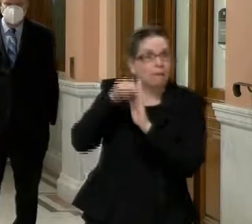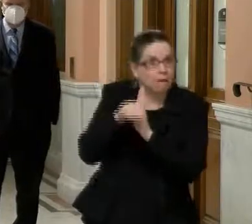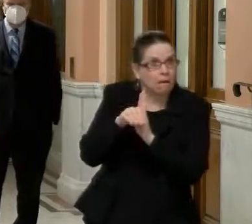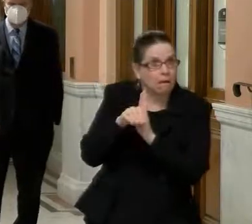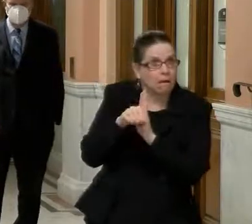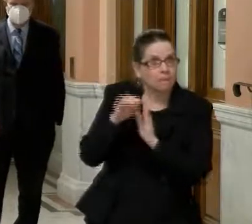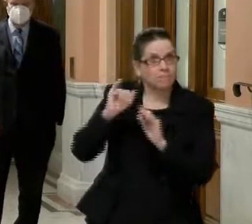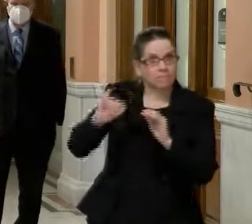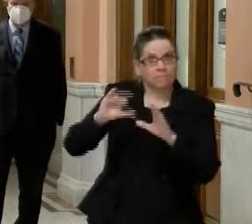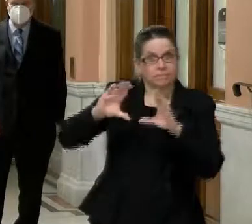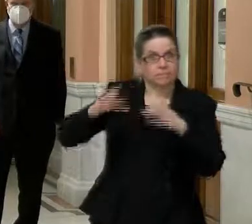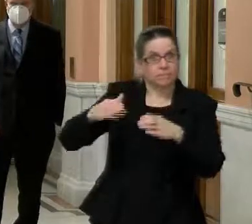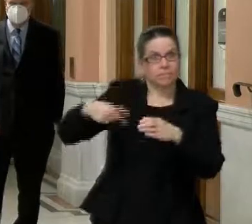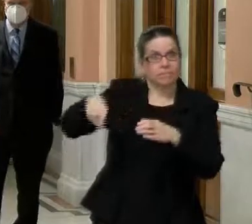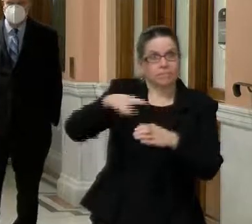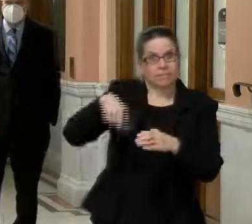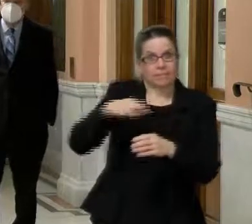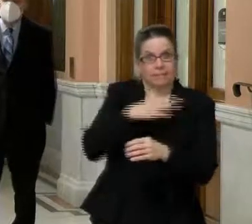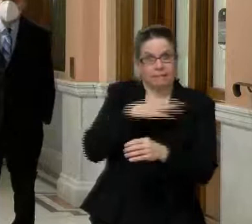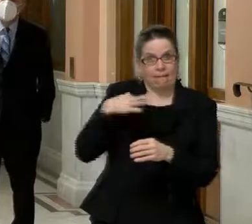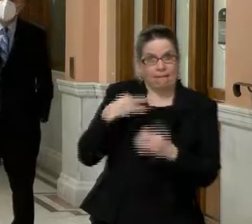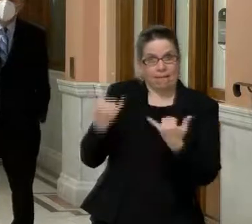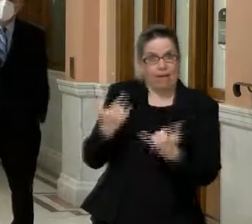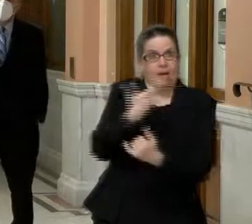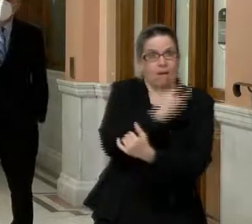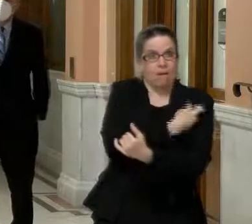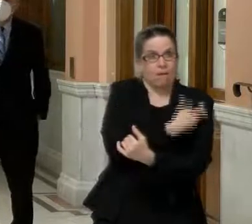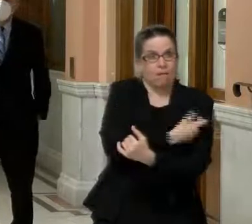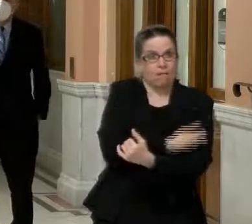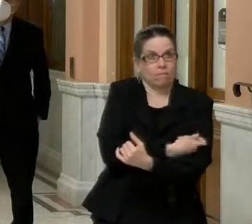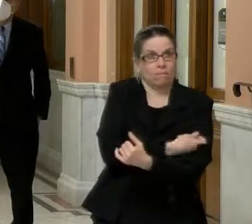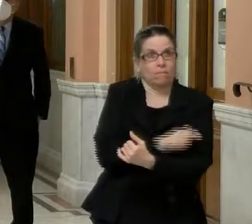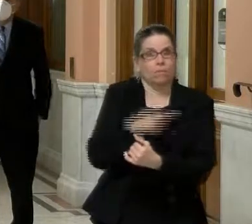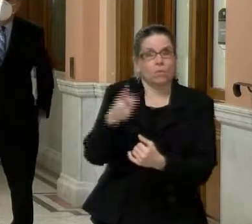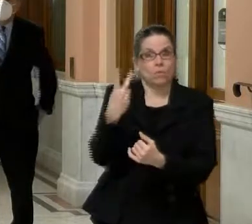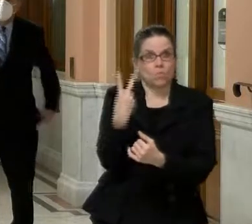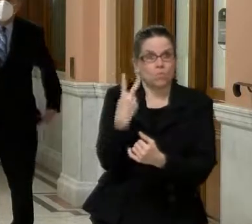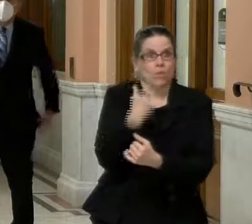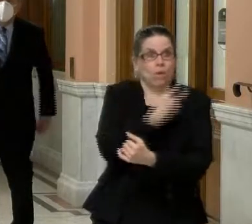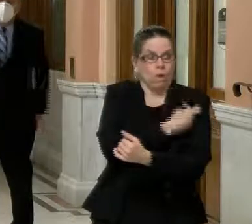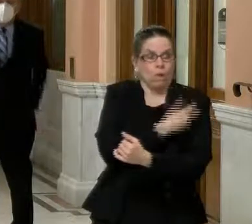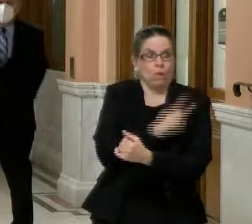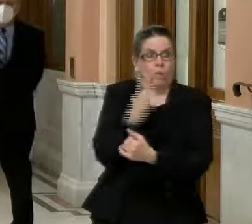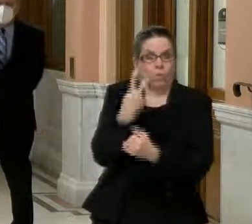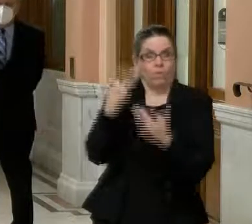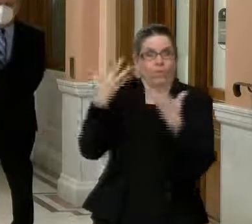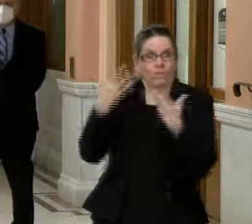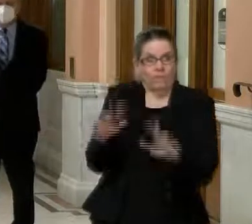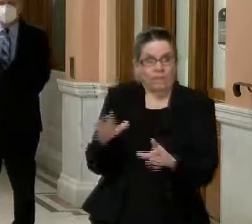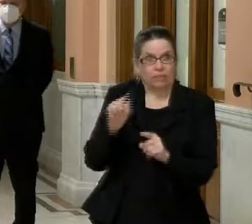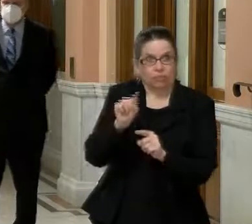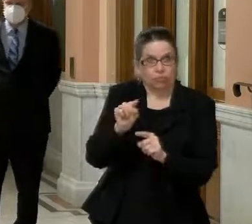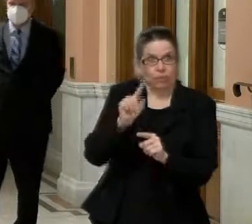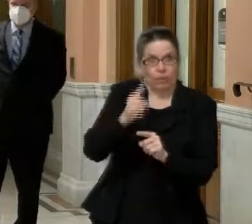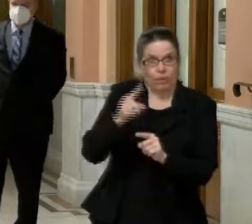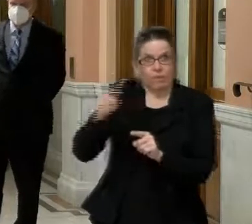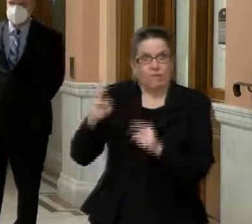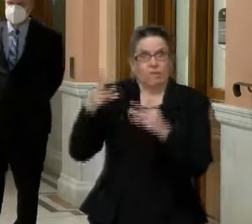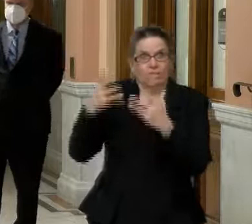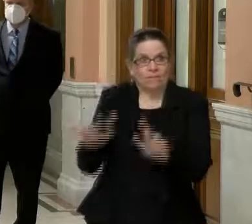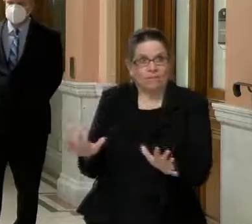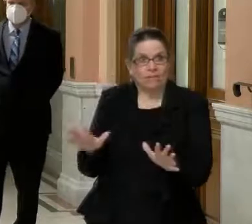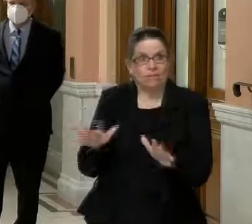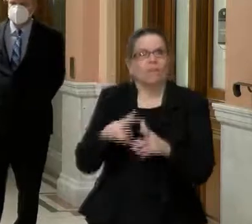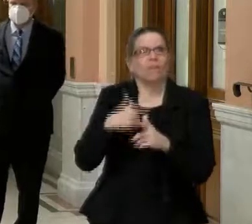of individuals have now gotten their two vaccine dose, we should logically start seeing those numbers to go down,